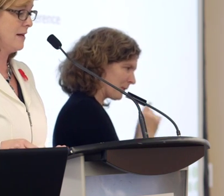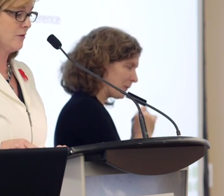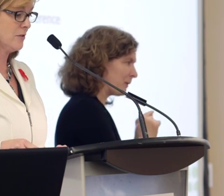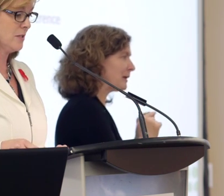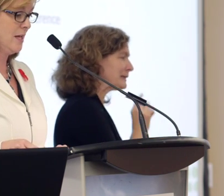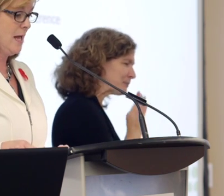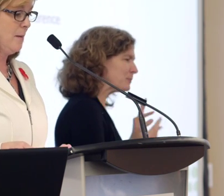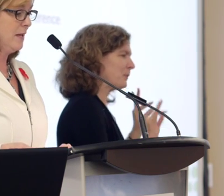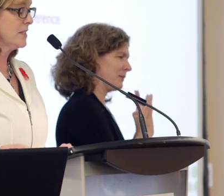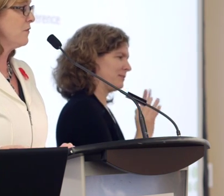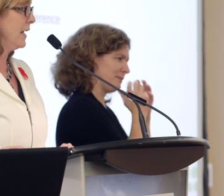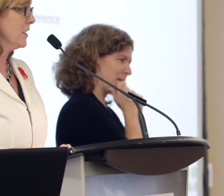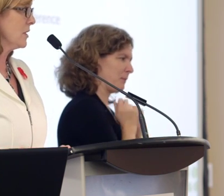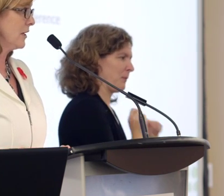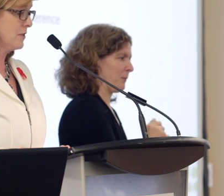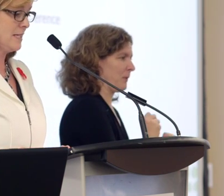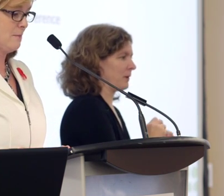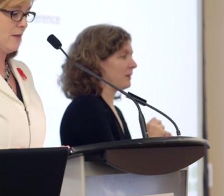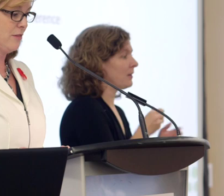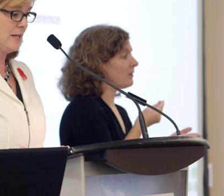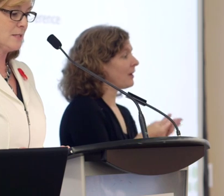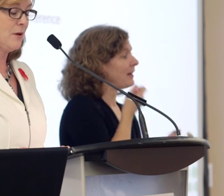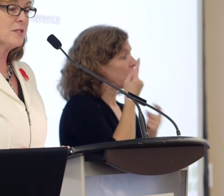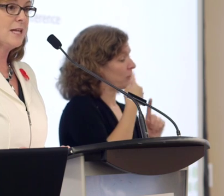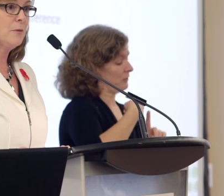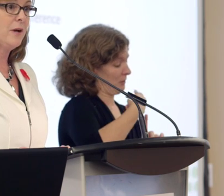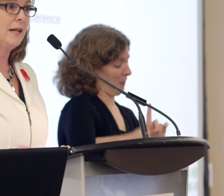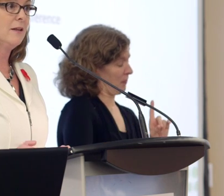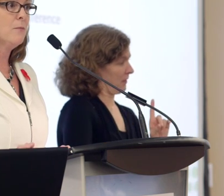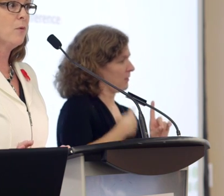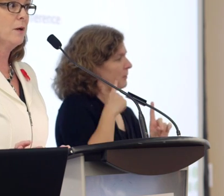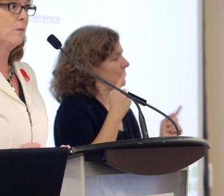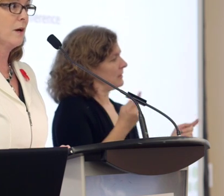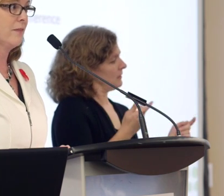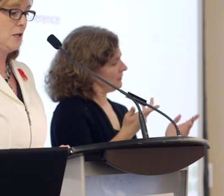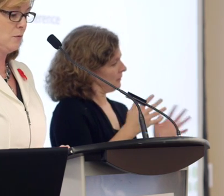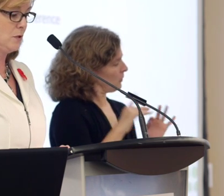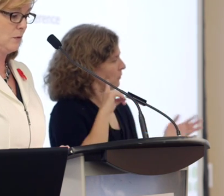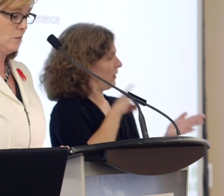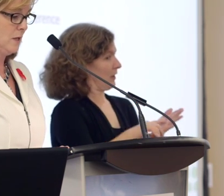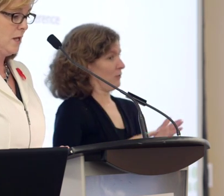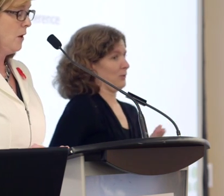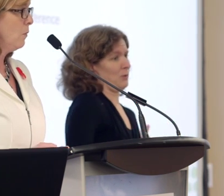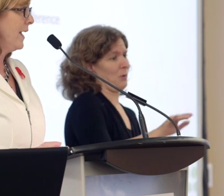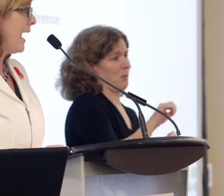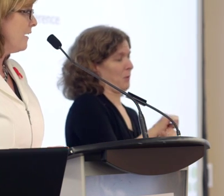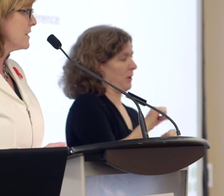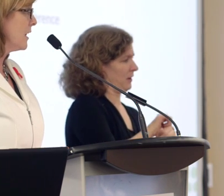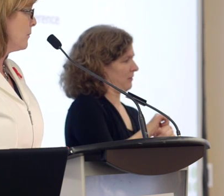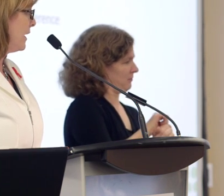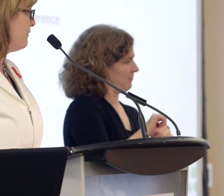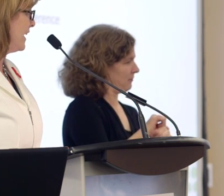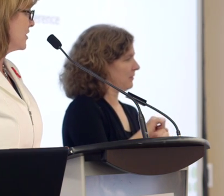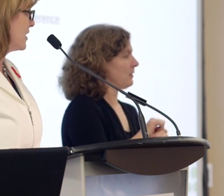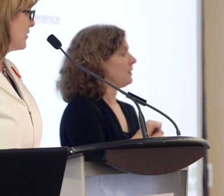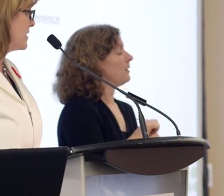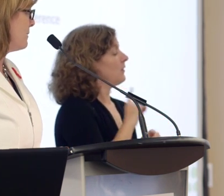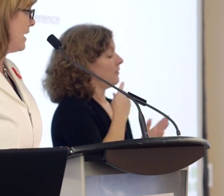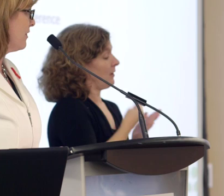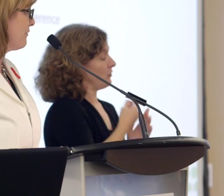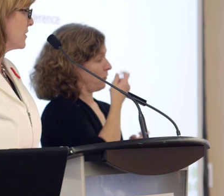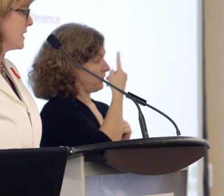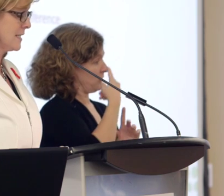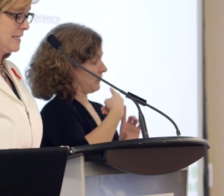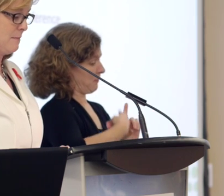why that matters. Because Financial Literacy Month is about celebrating the important work that you do. We have celebrated Financial